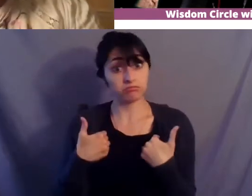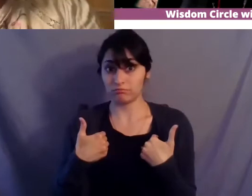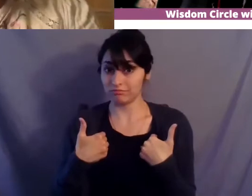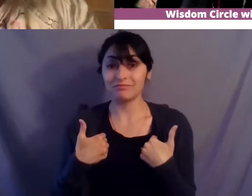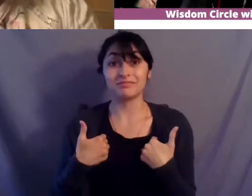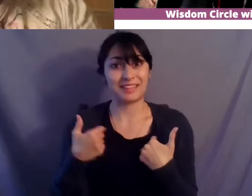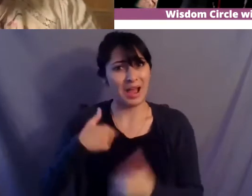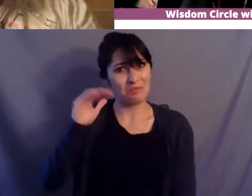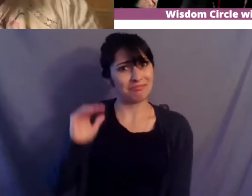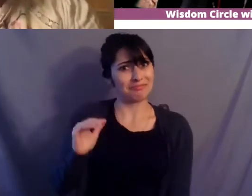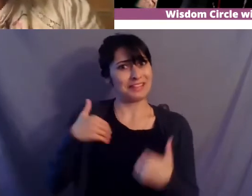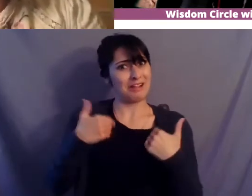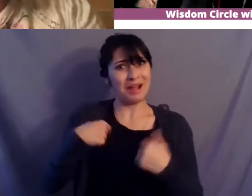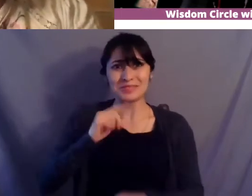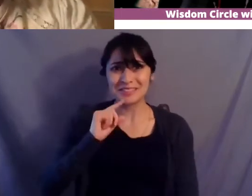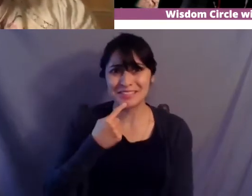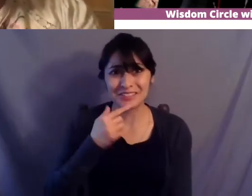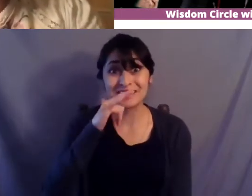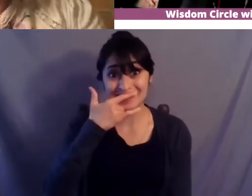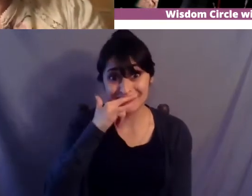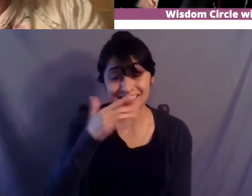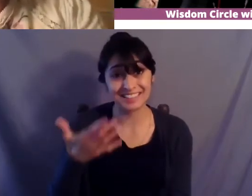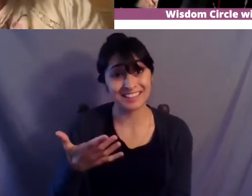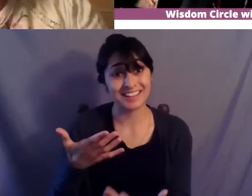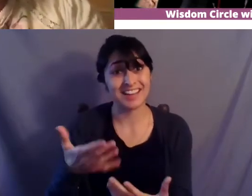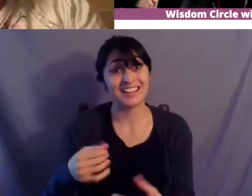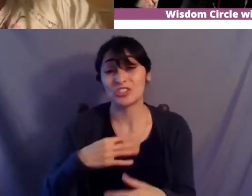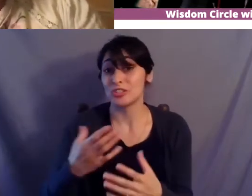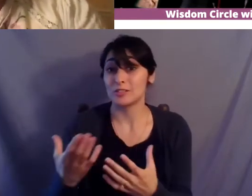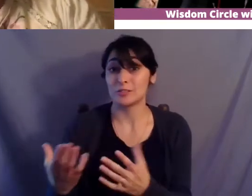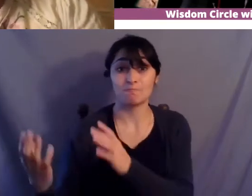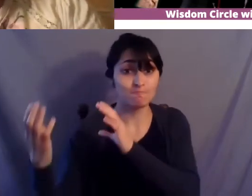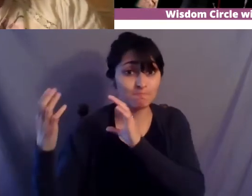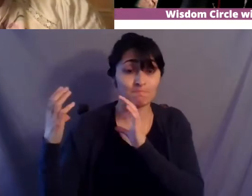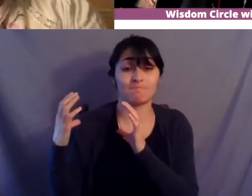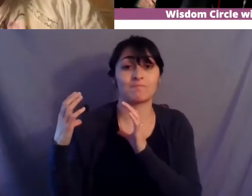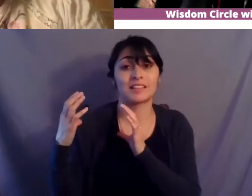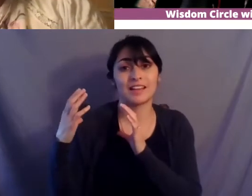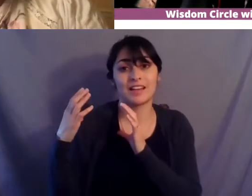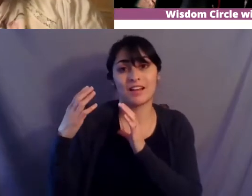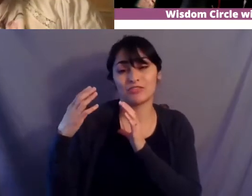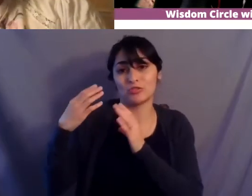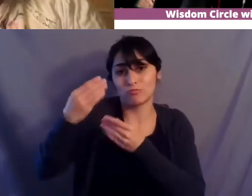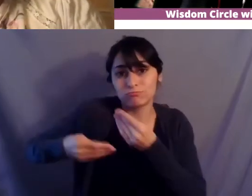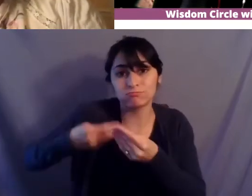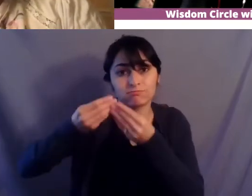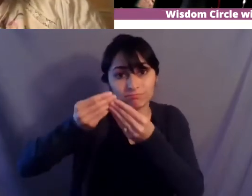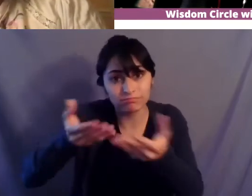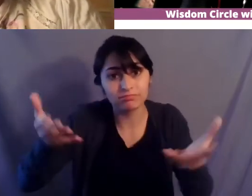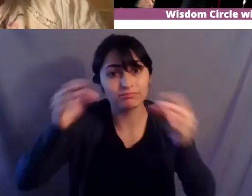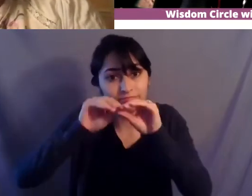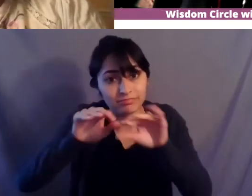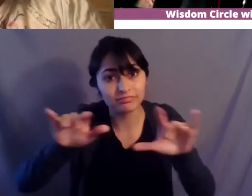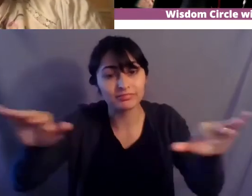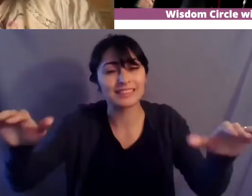very i was kind of serious i took it on as a very young person and so um having the